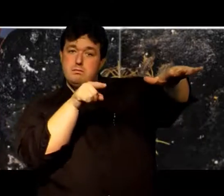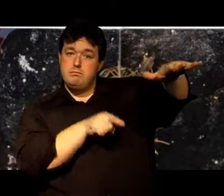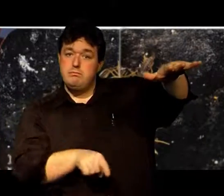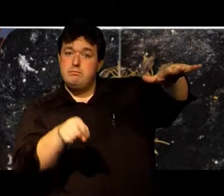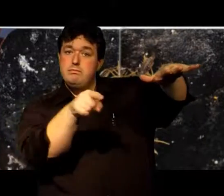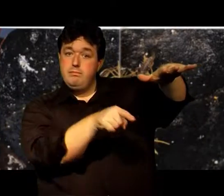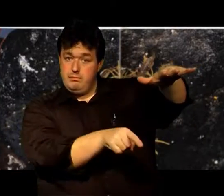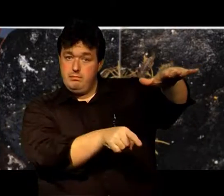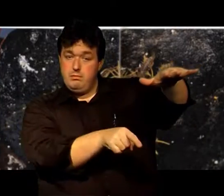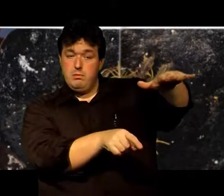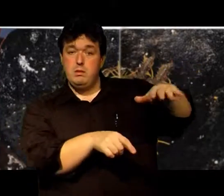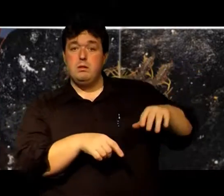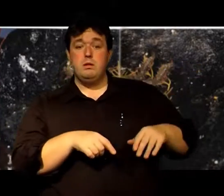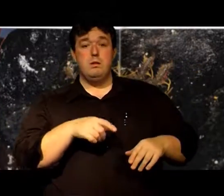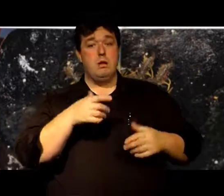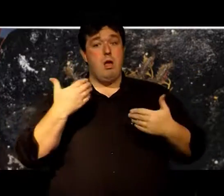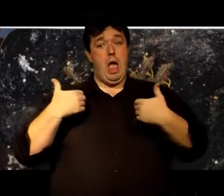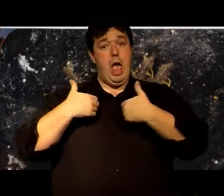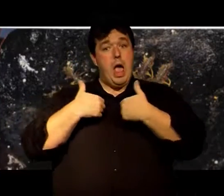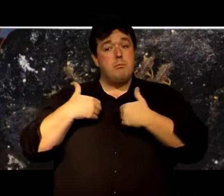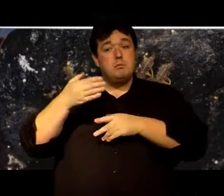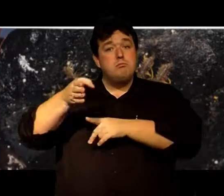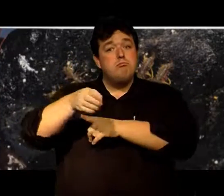In the ocean As animals come by They don't see him